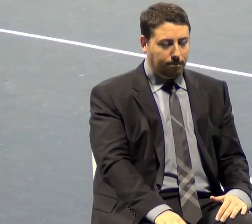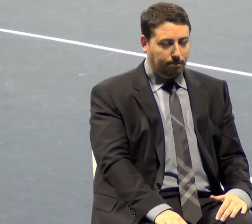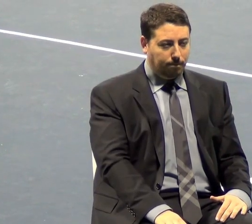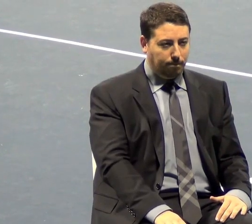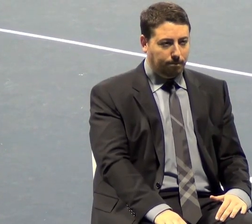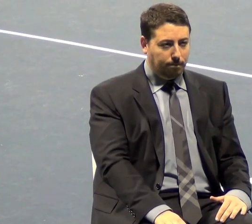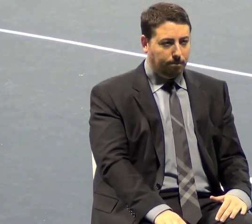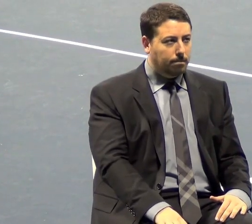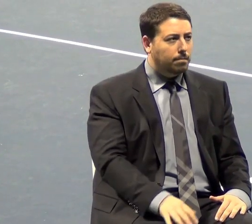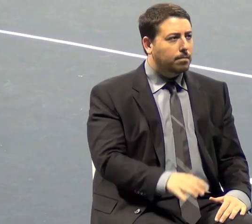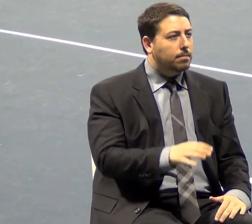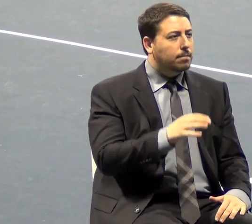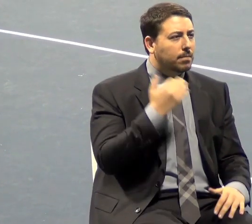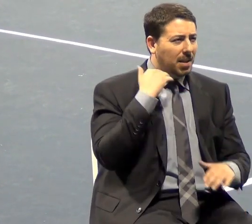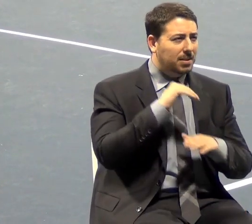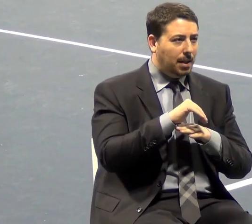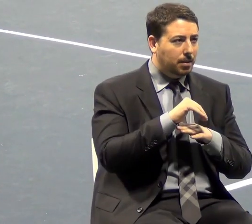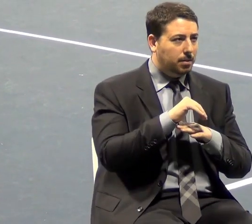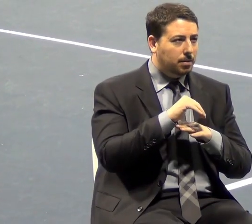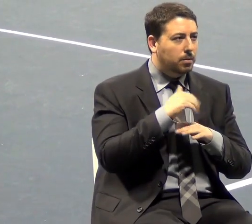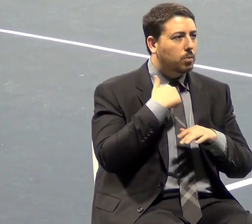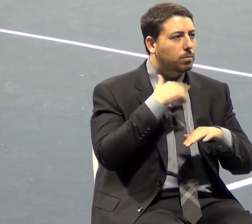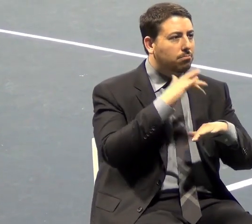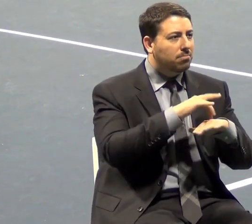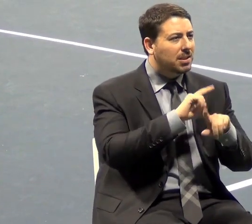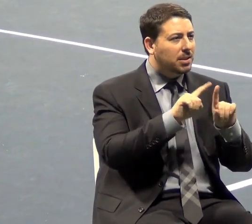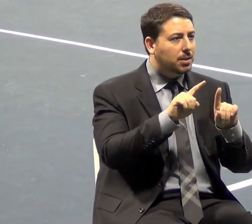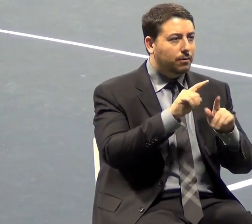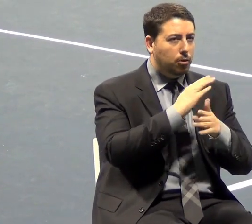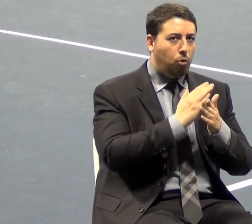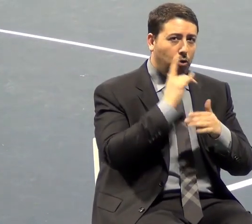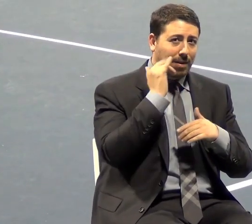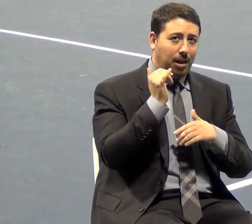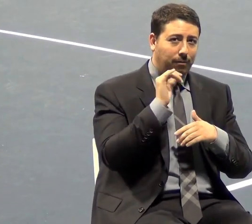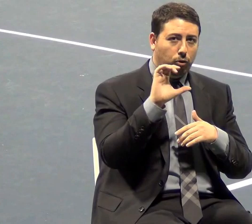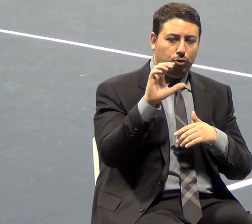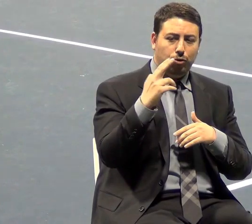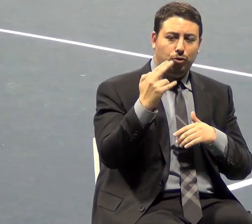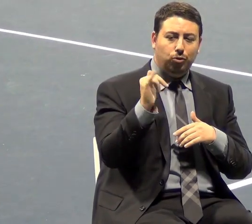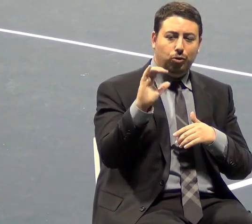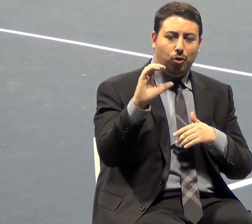Last night we were in a different part of California, up in Chico, and we had a little rally up there.